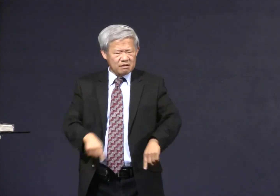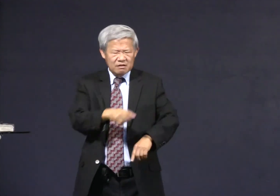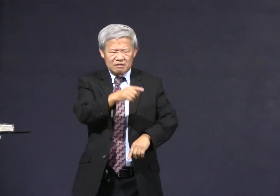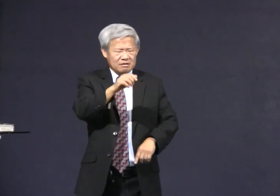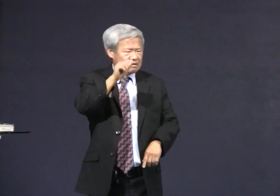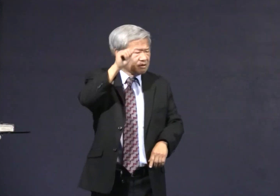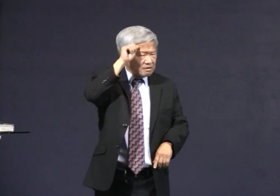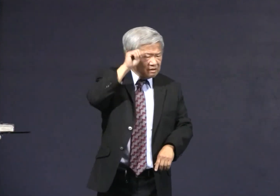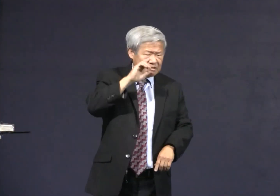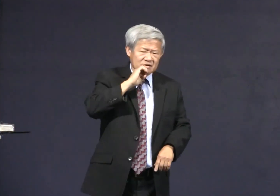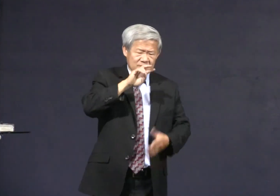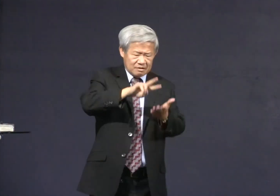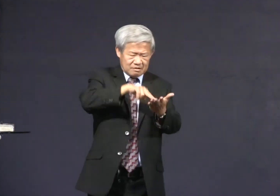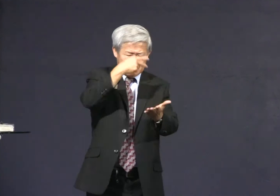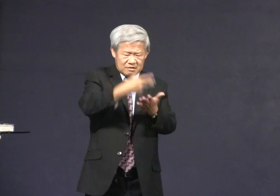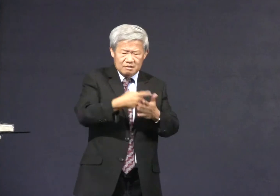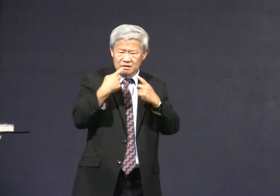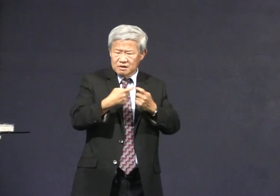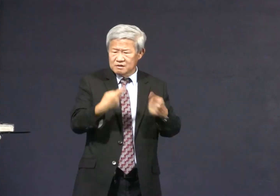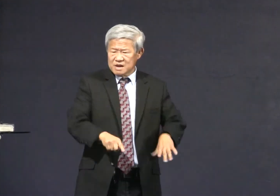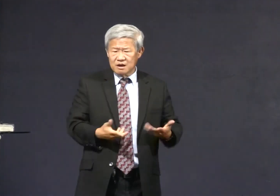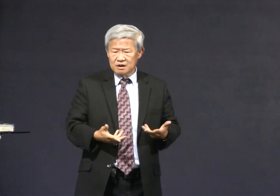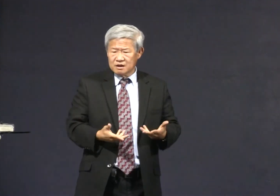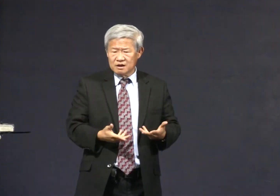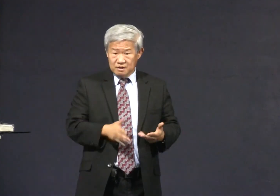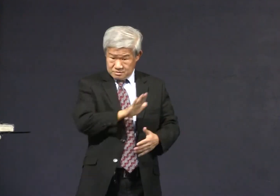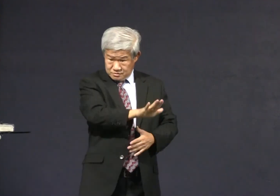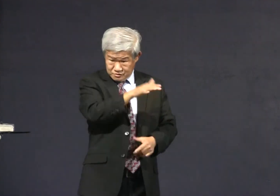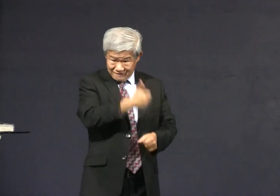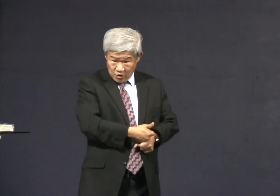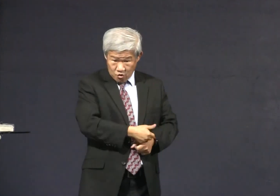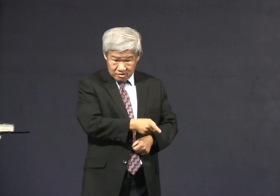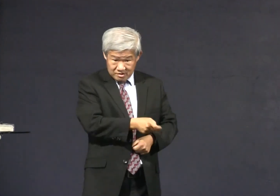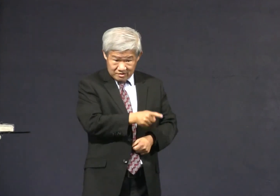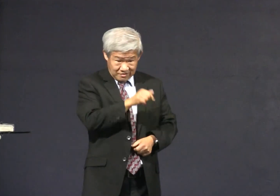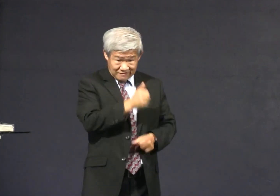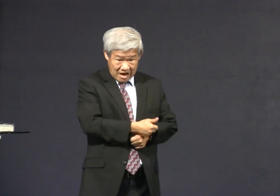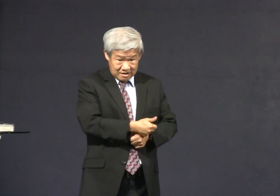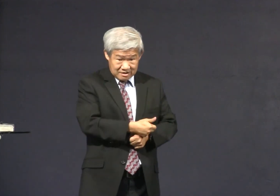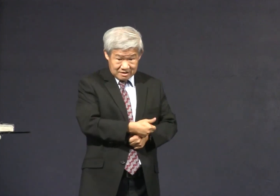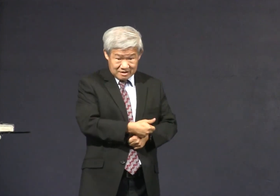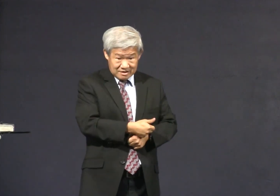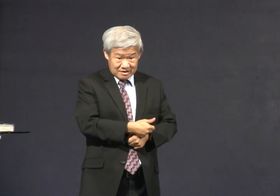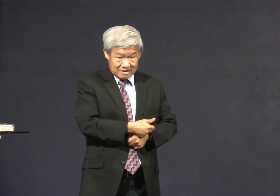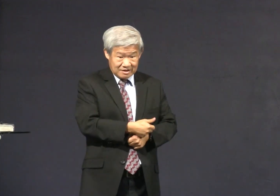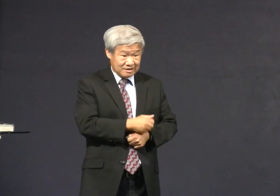but what happened? Adam and Eve fell into sin. Was it their fault?